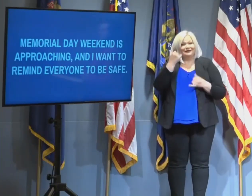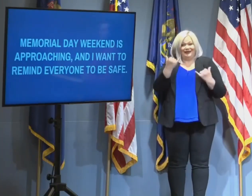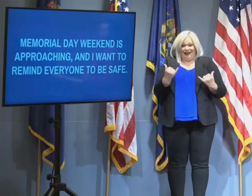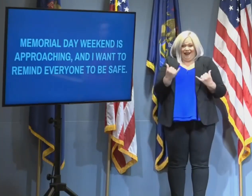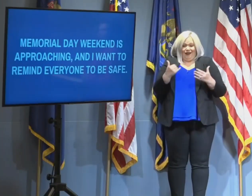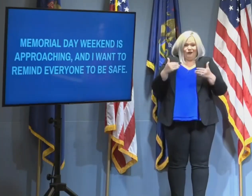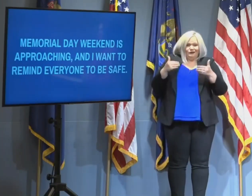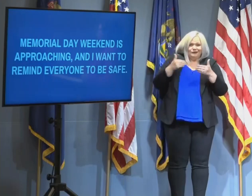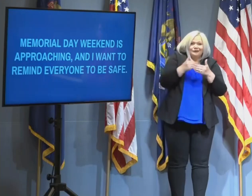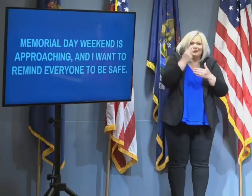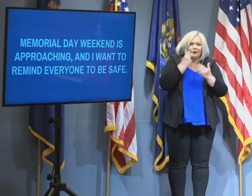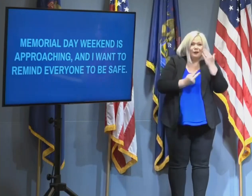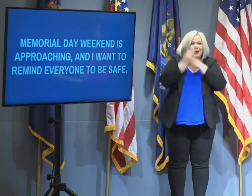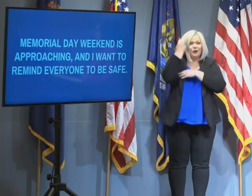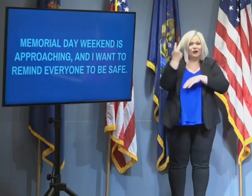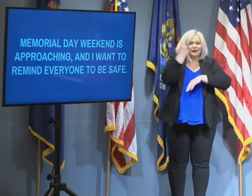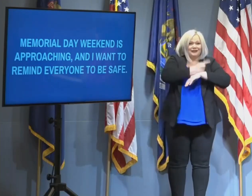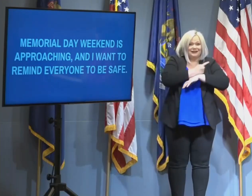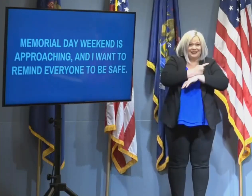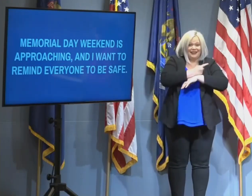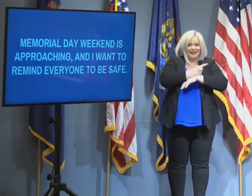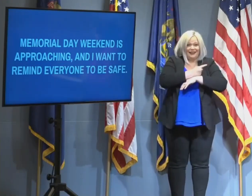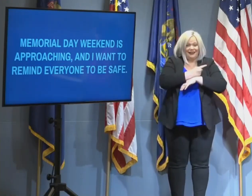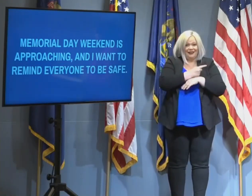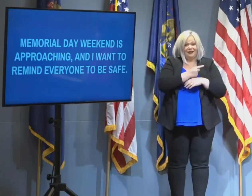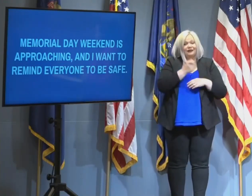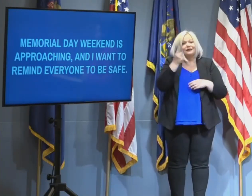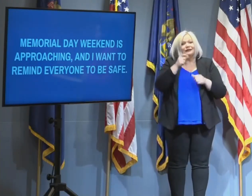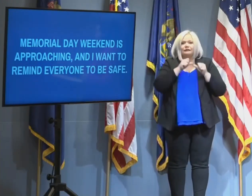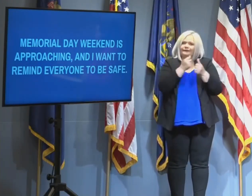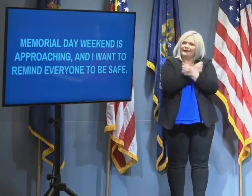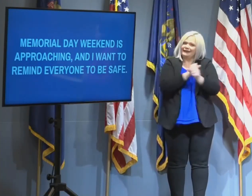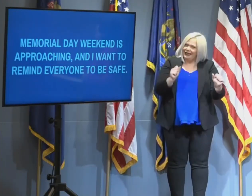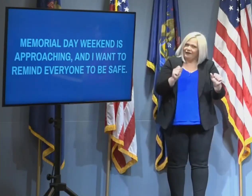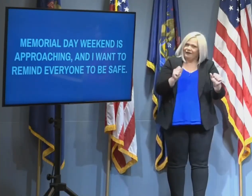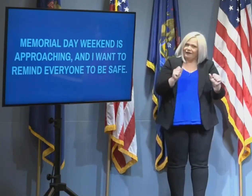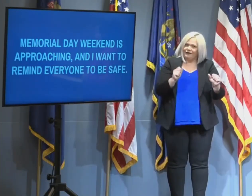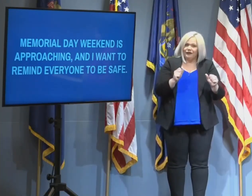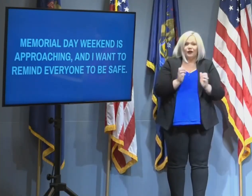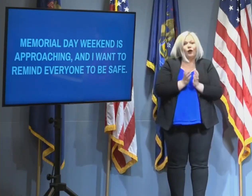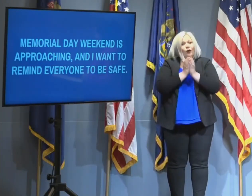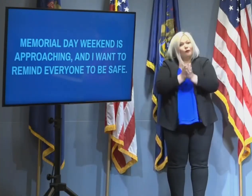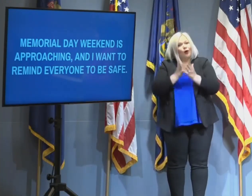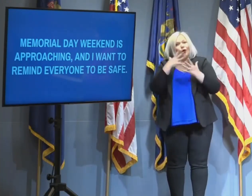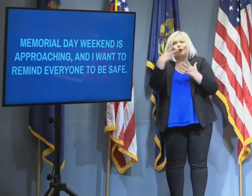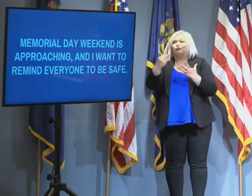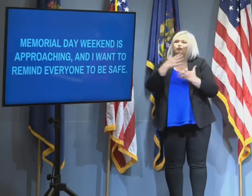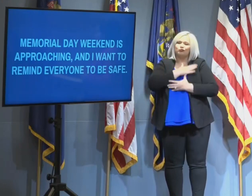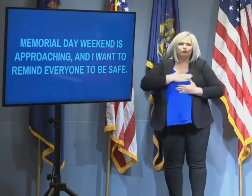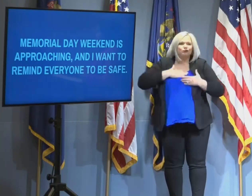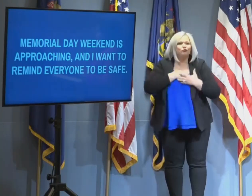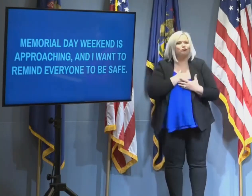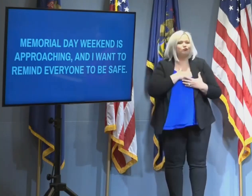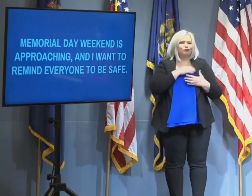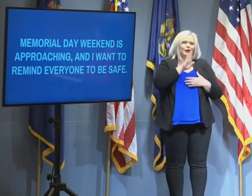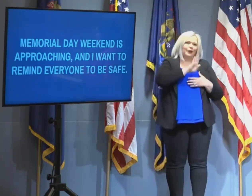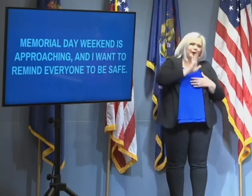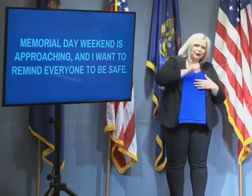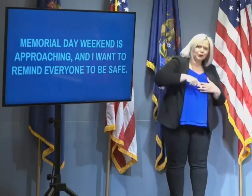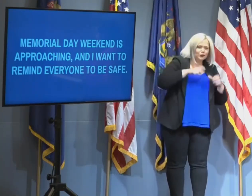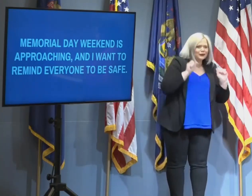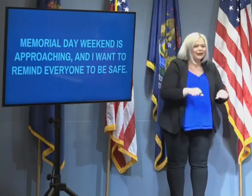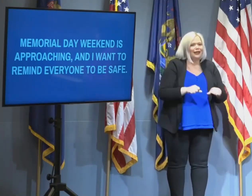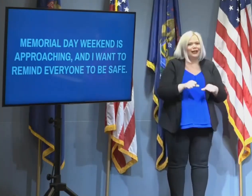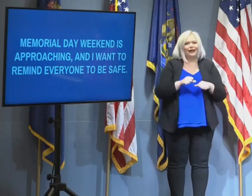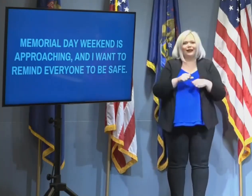to be safe. You can take the boat out. You can have a beer and grill some burgers, or have a water balloon fight